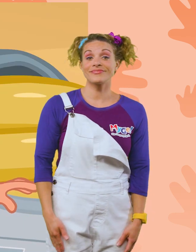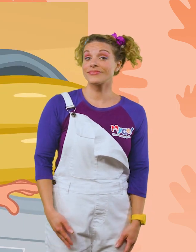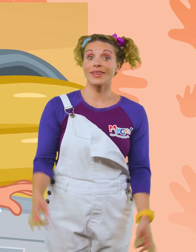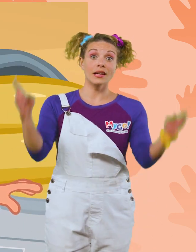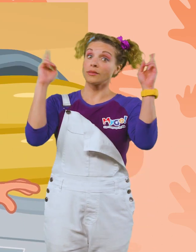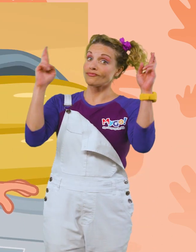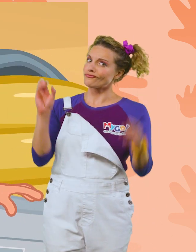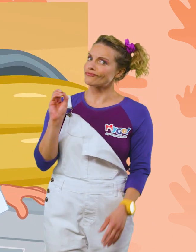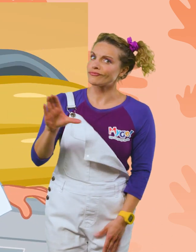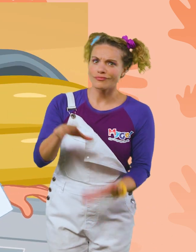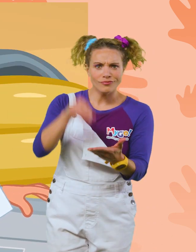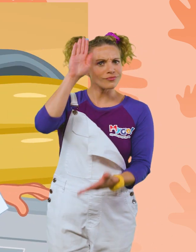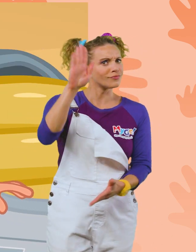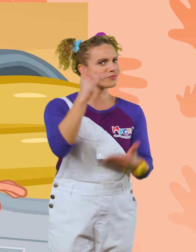hope Awful has learned his lesson.